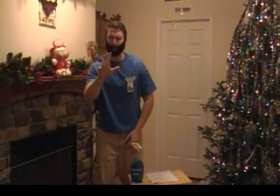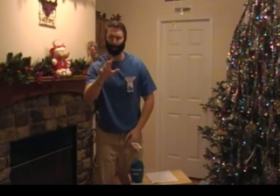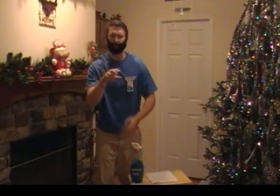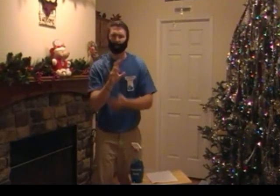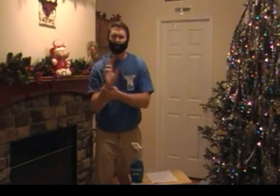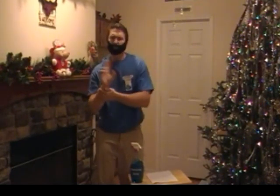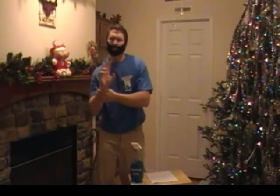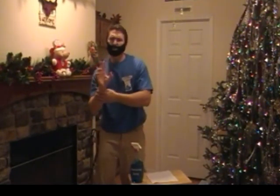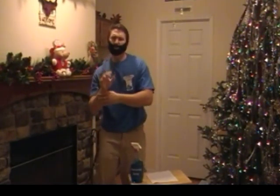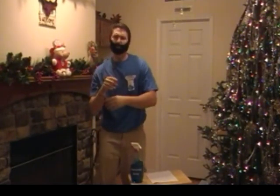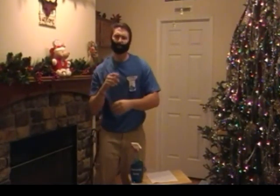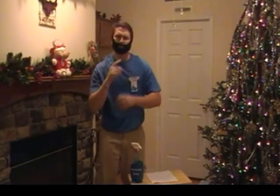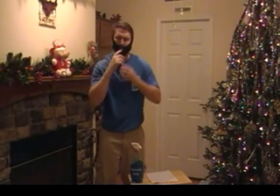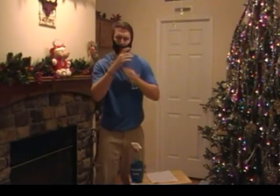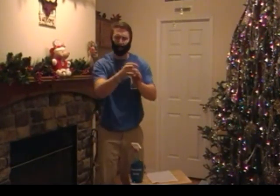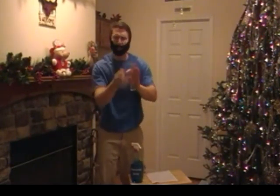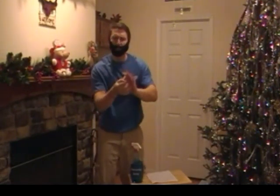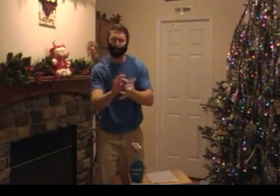movies free!